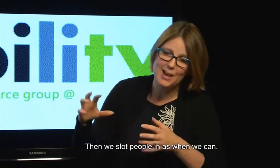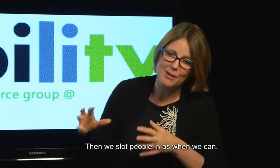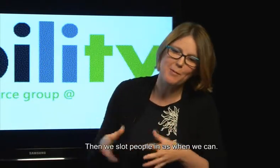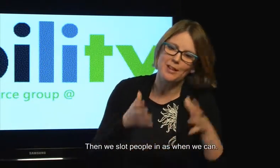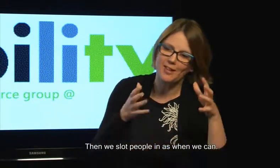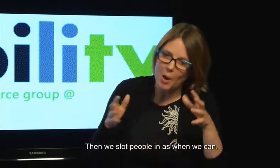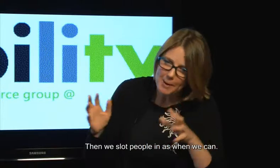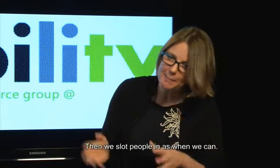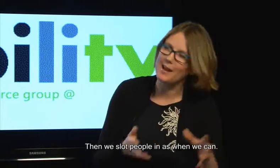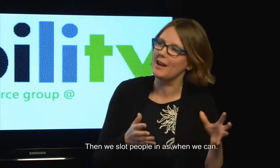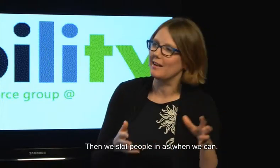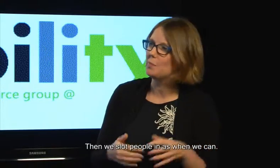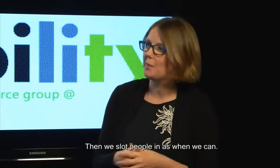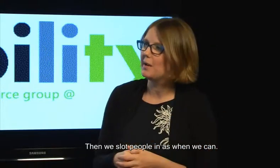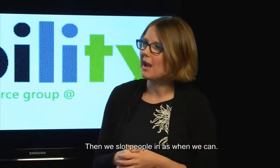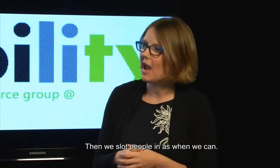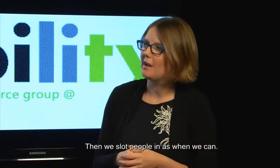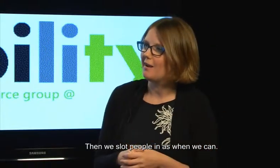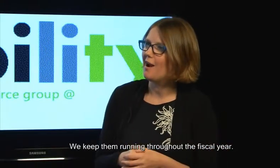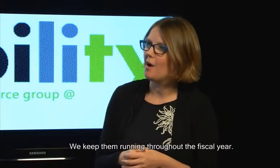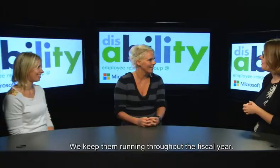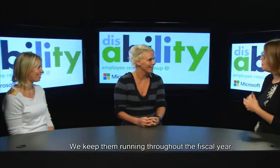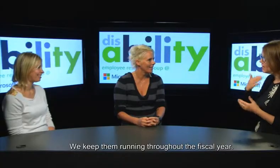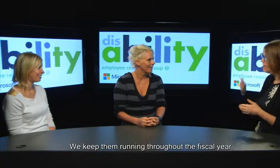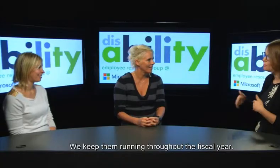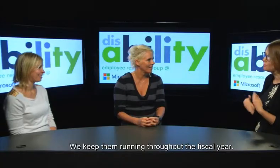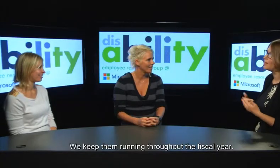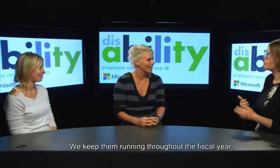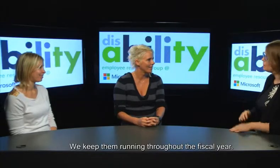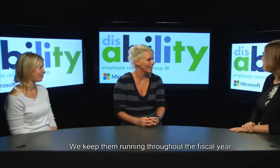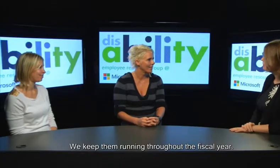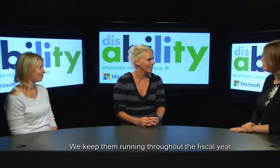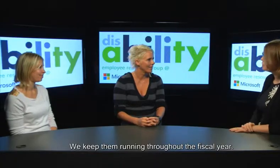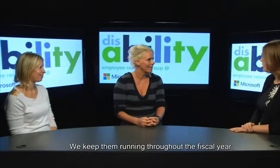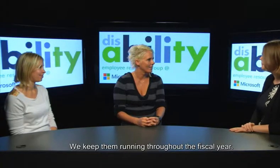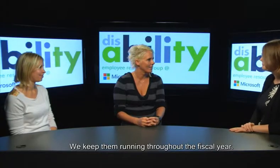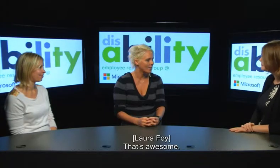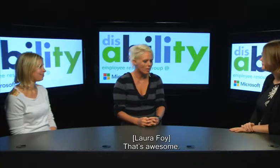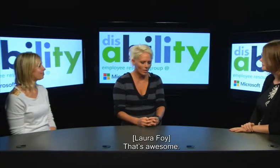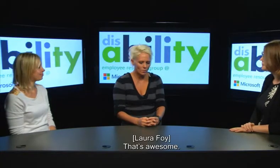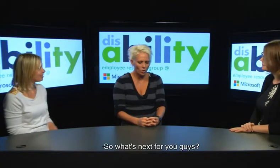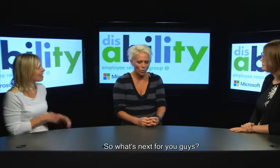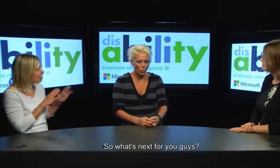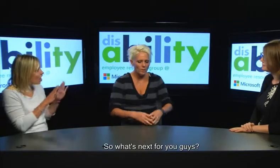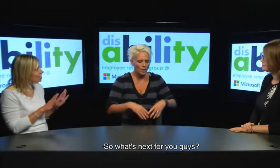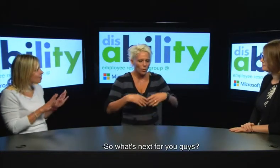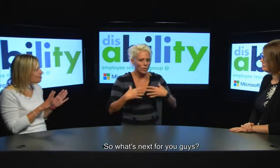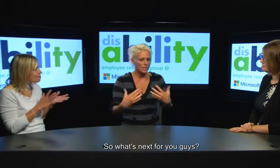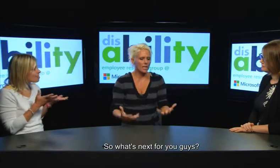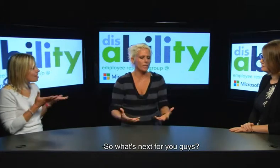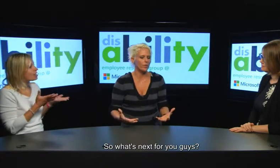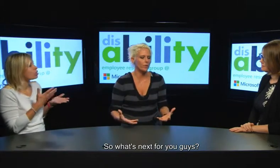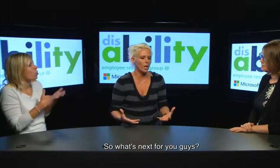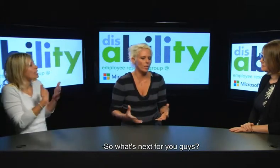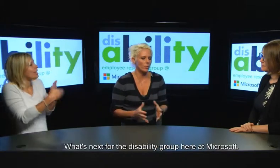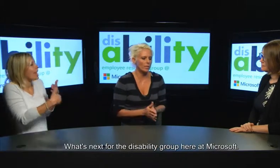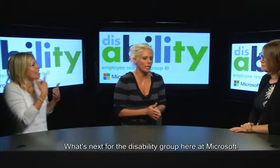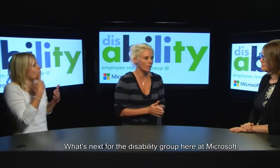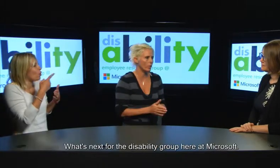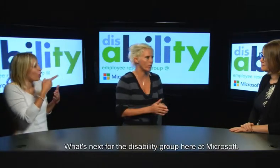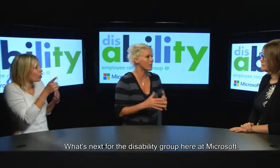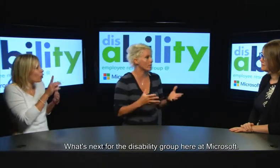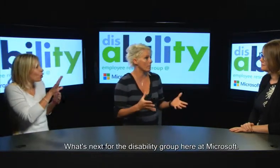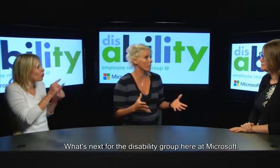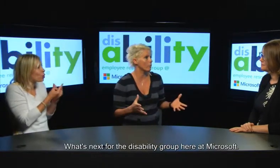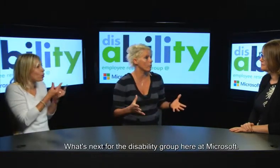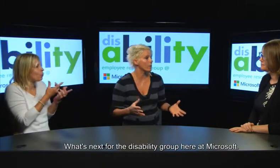we then we we slot people in as and when we can and we keep them running throughout the fiscal year that's awesome so what's what's next for you guys what's